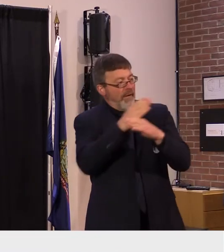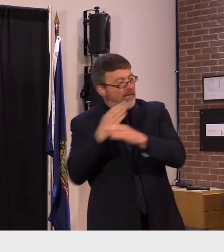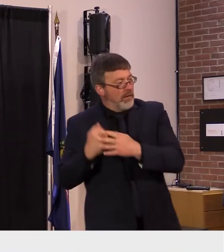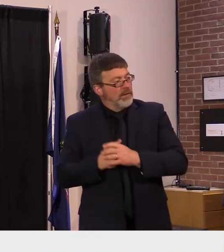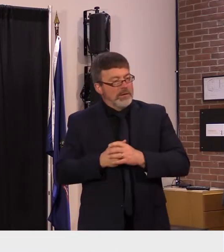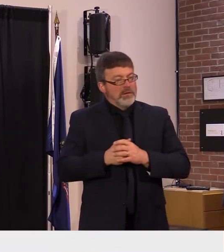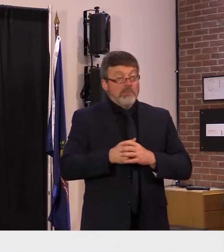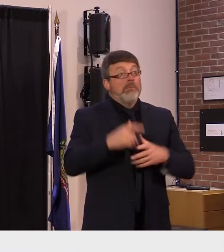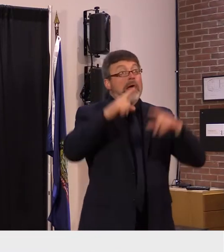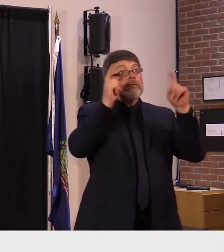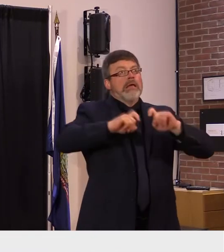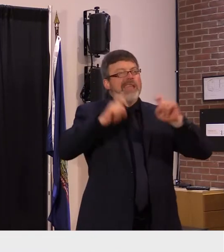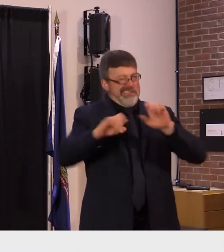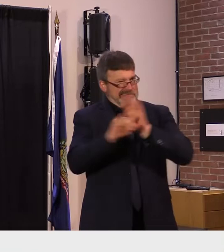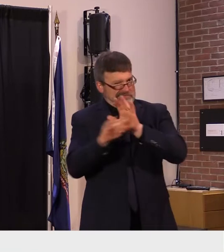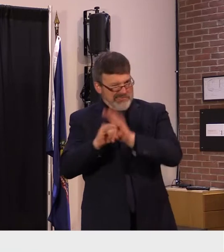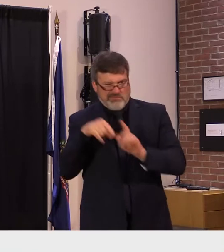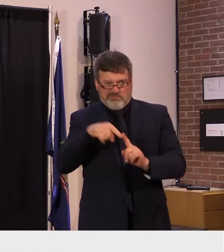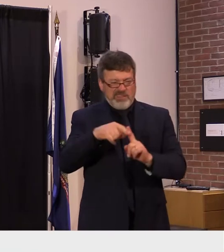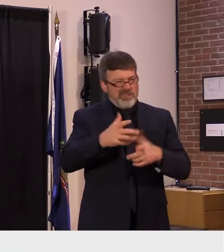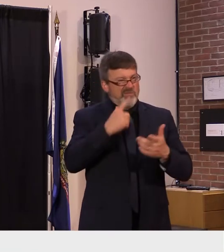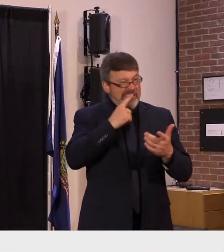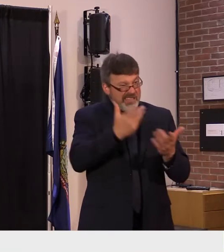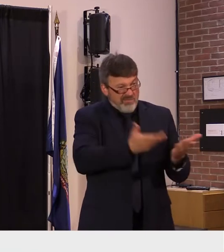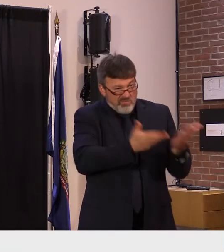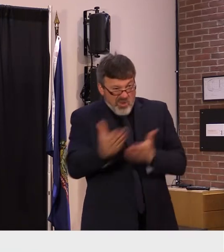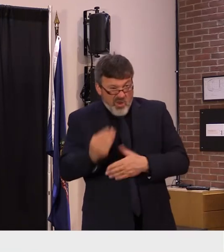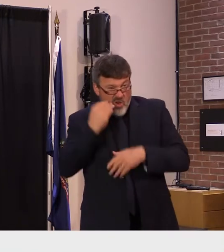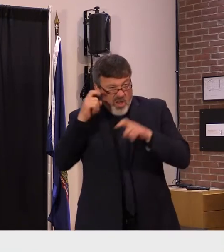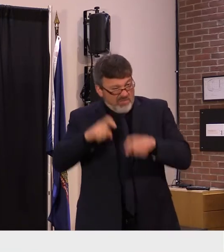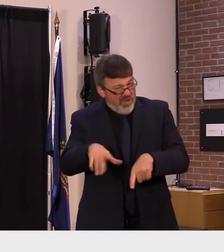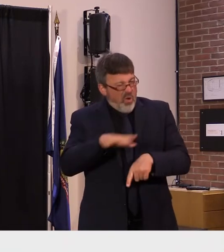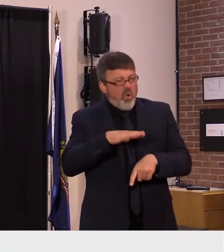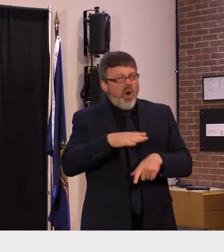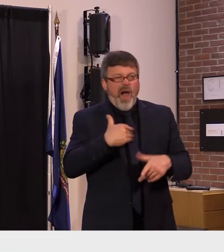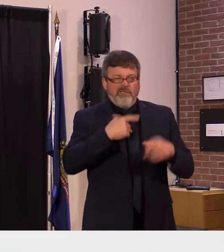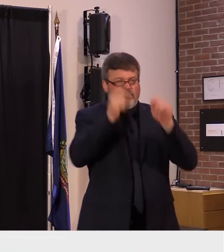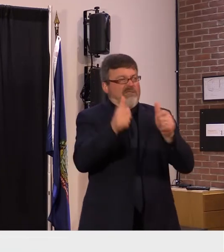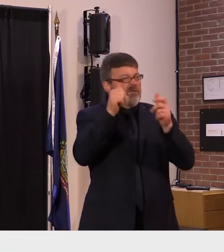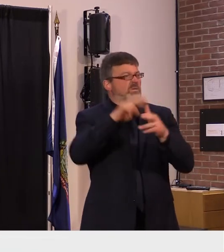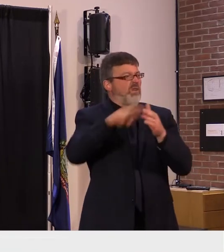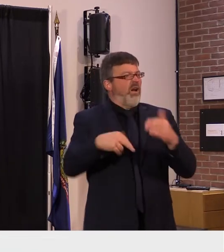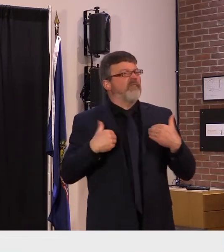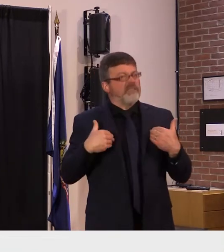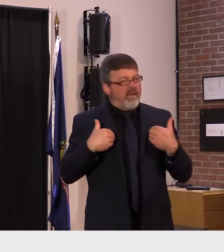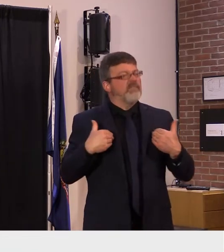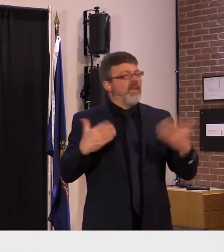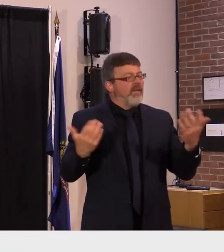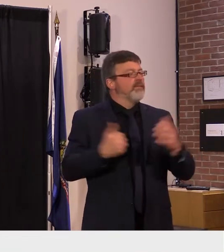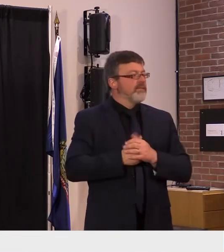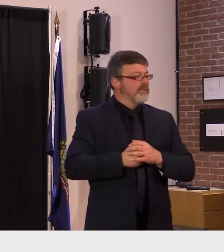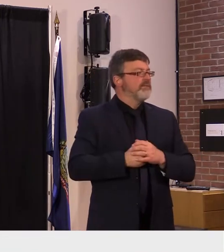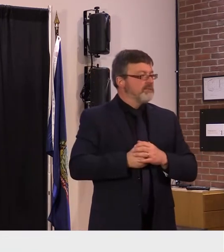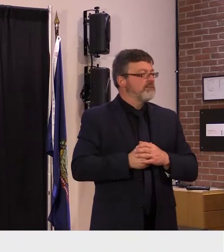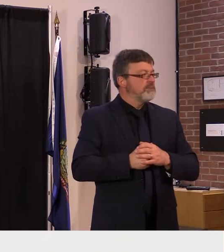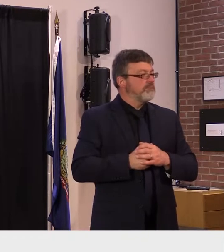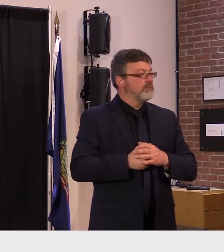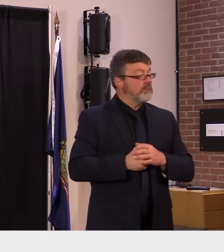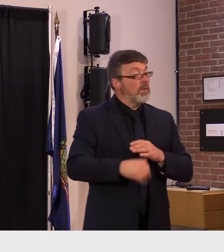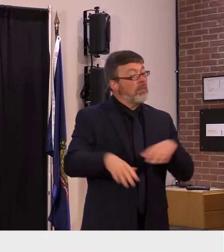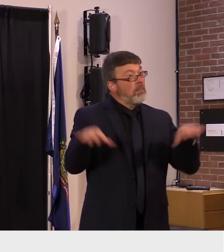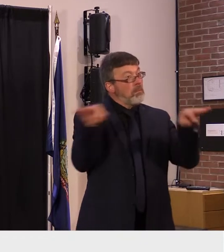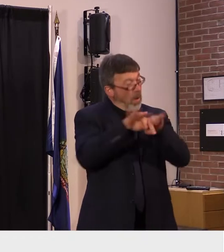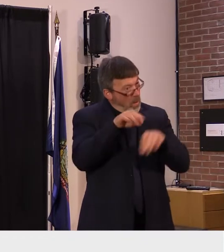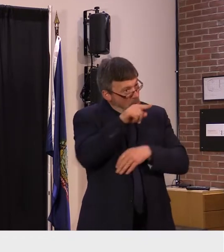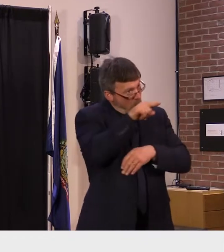for quick measures to stop the spread being up to date on vaccination and having effective treatments available for